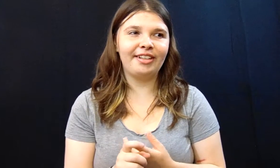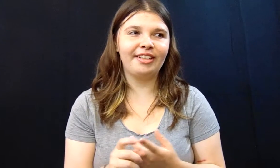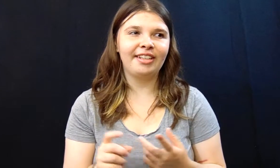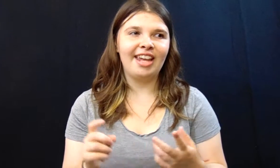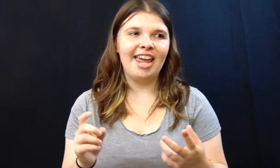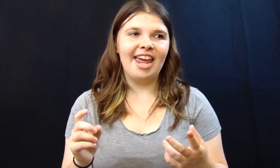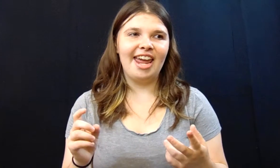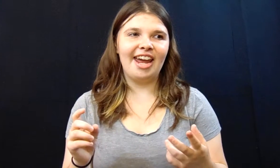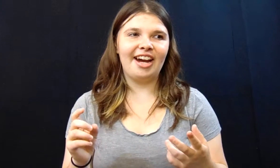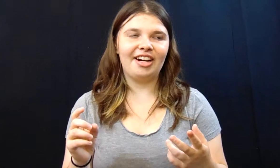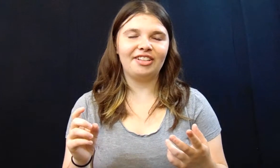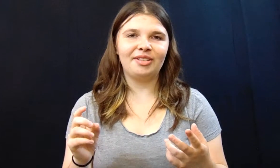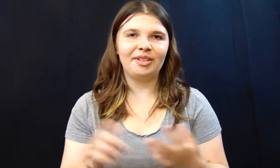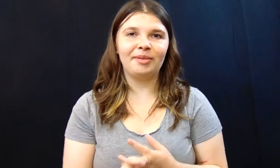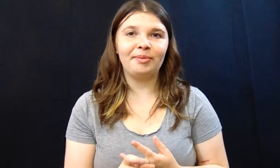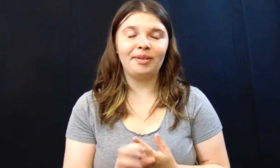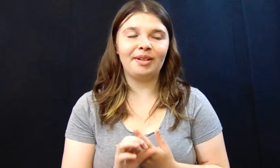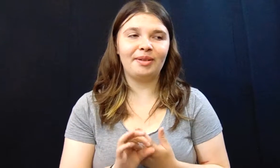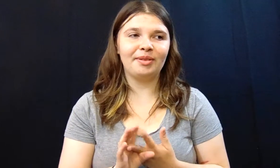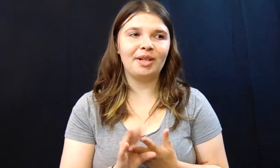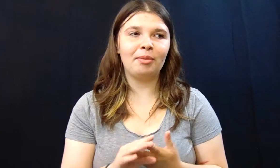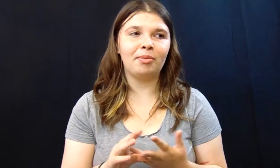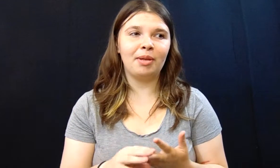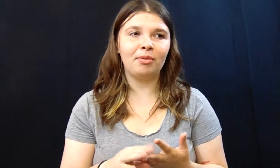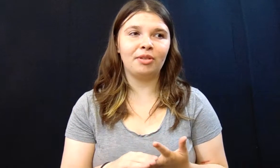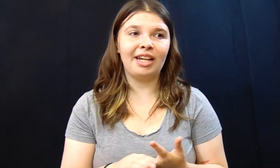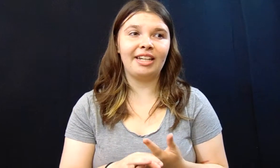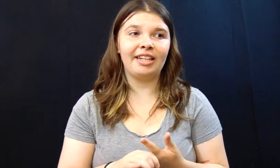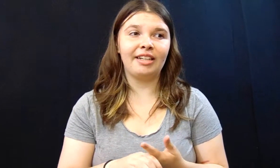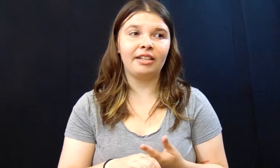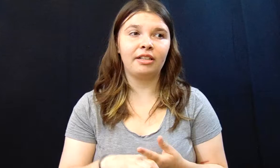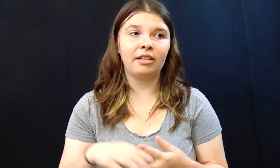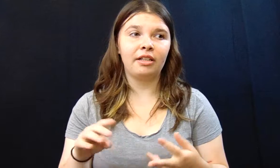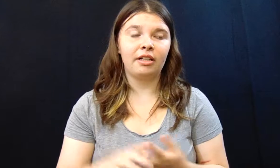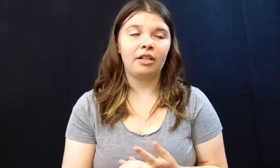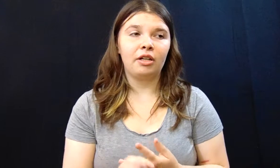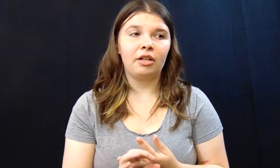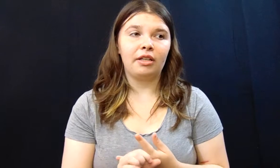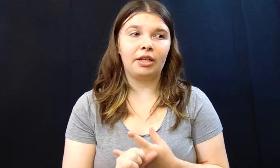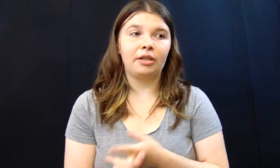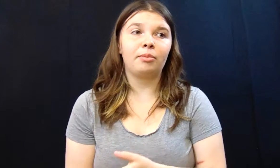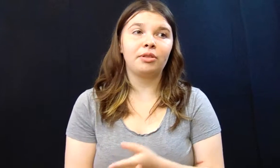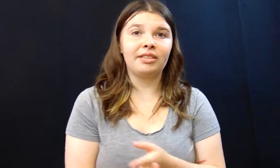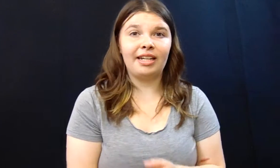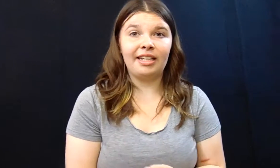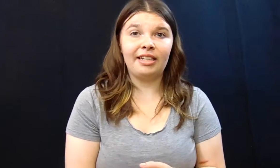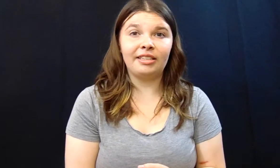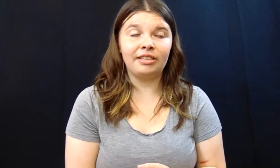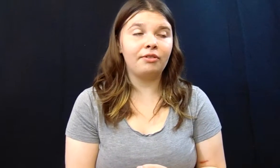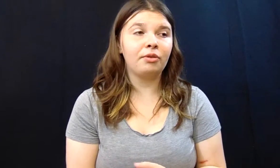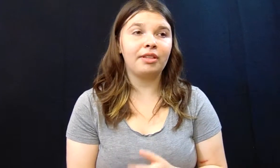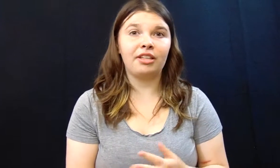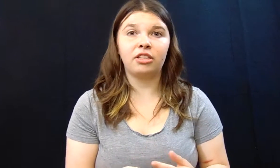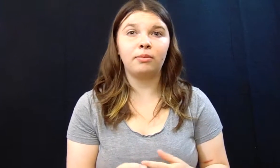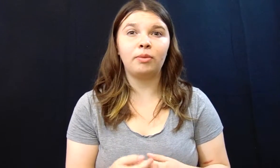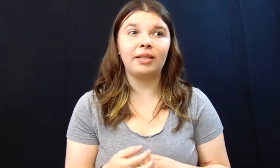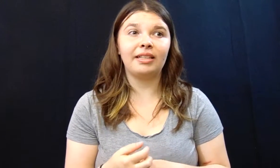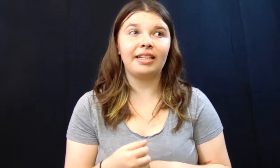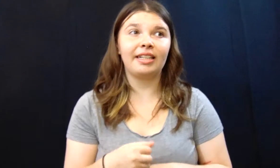and the couple people that he like the person that he's living with at this moment like